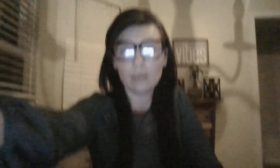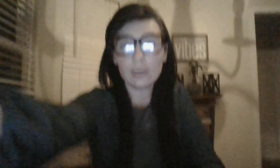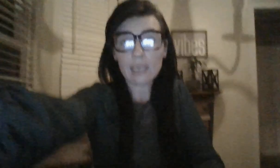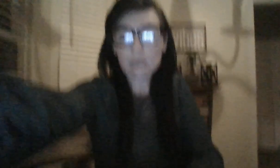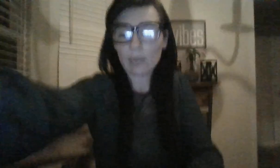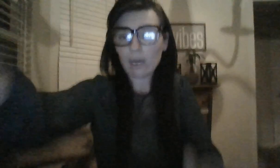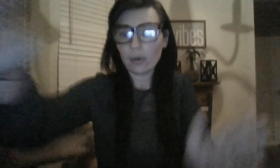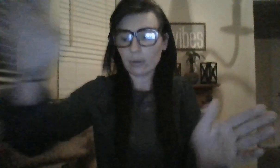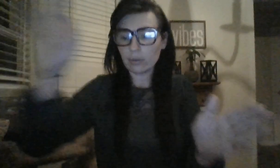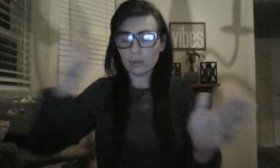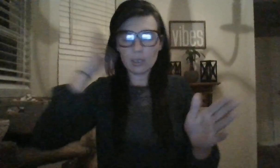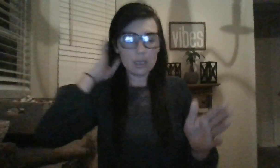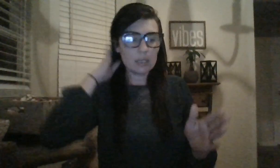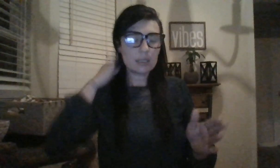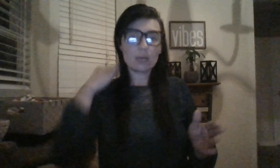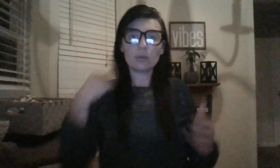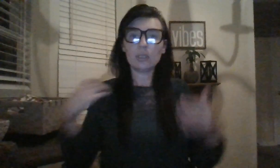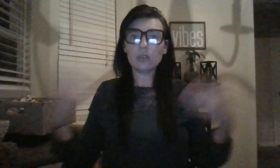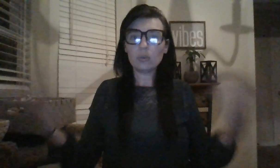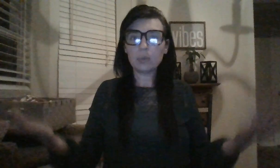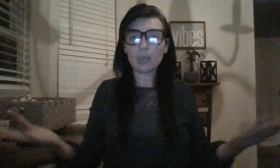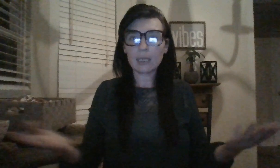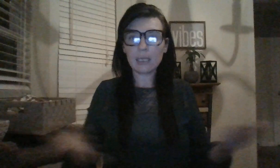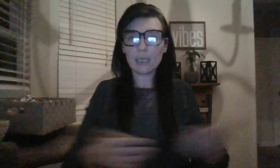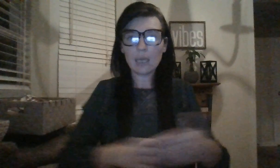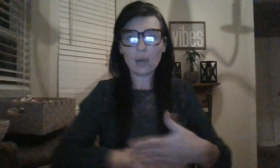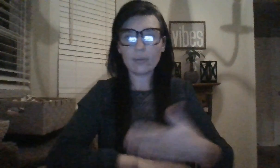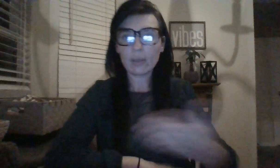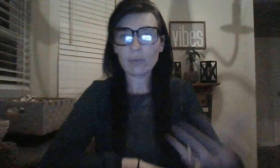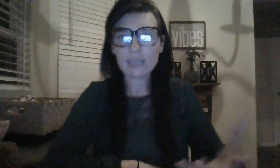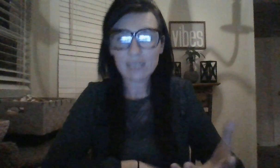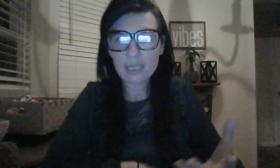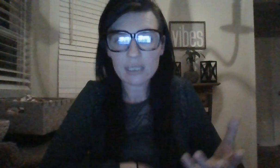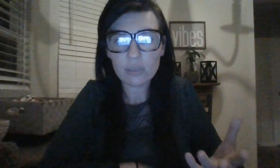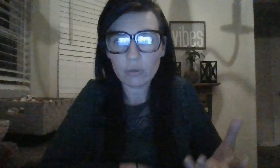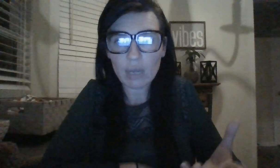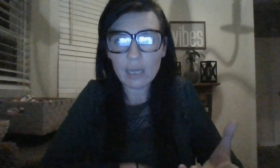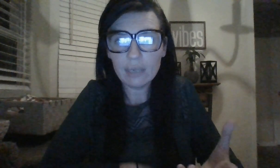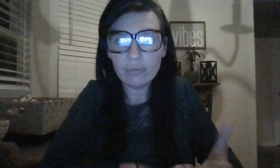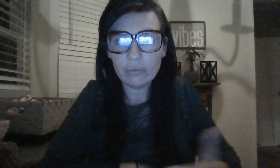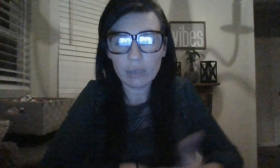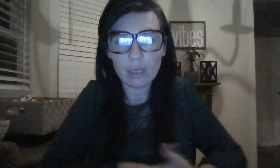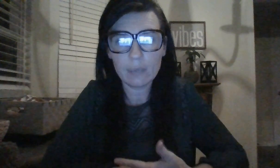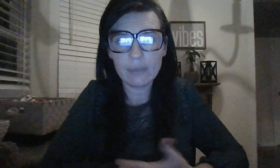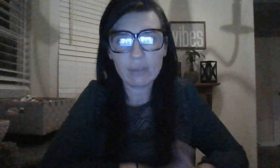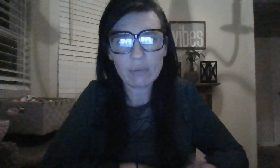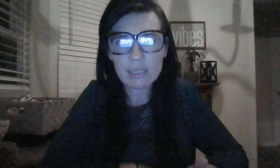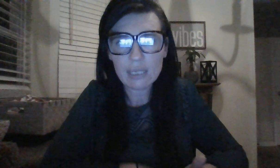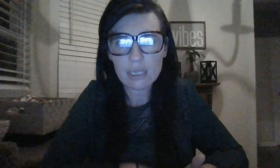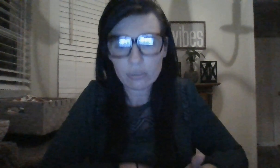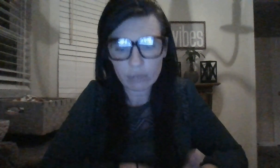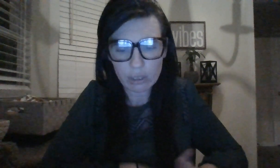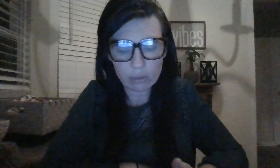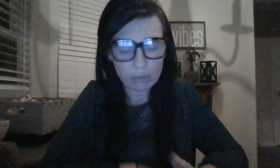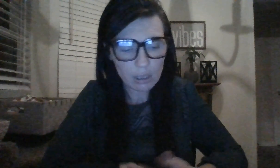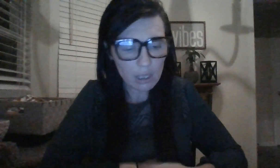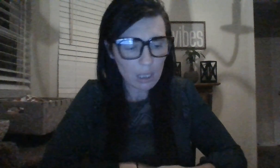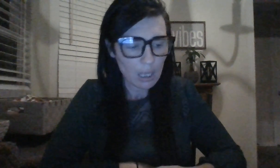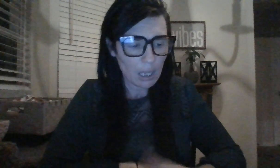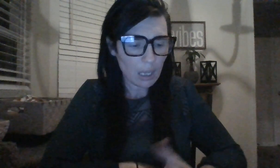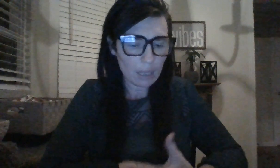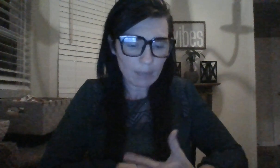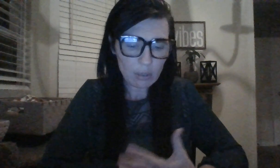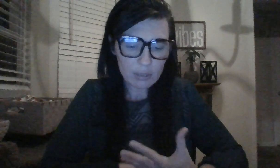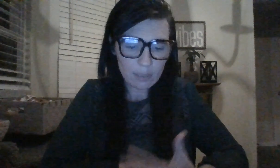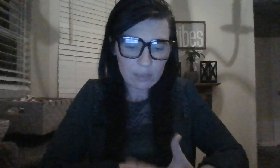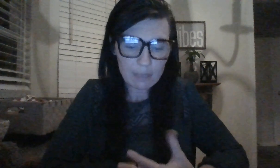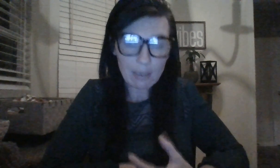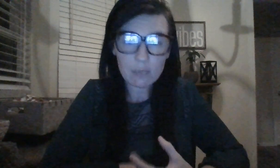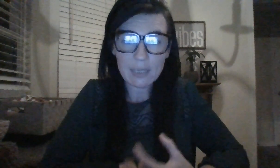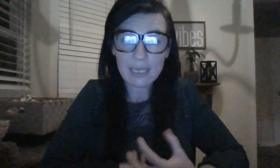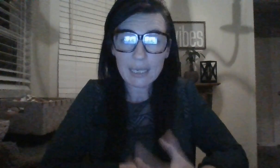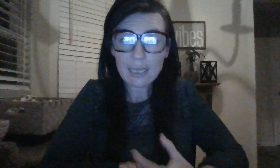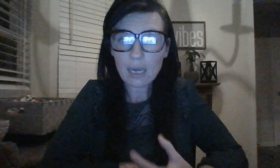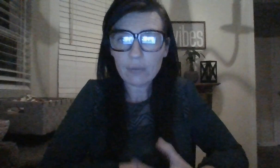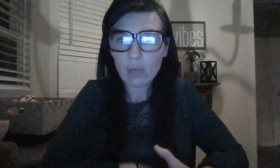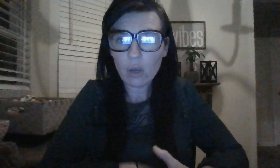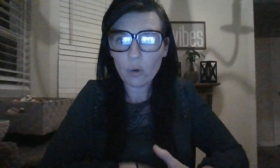That is what I heard. So you plug it in. However, that resonates in your life. If that resonates for you. I heard someone's about to be kicked out of a